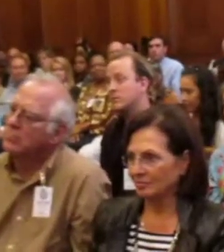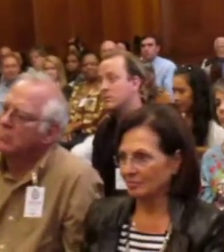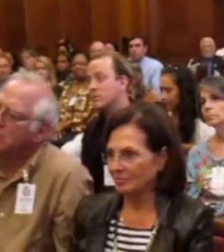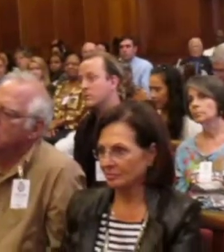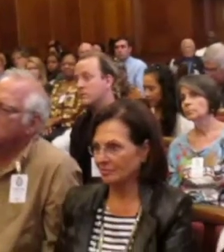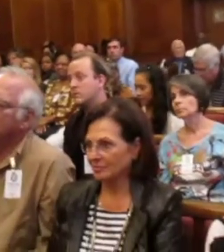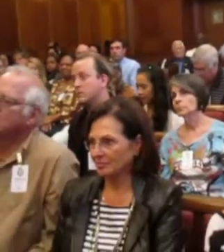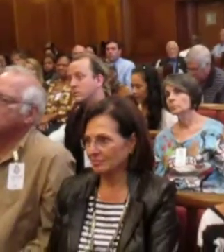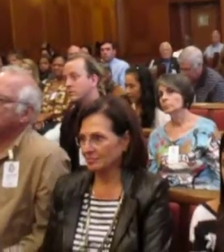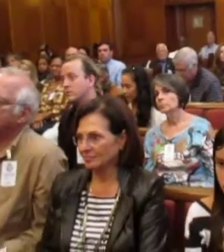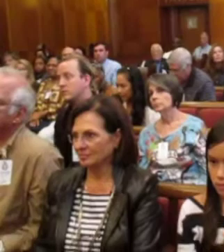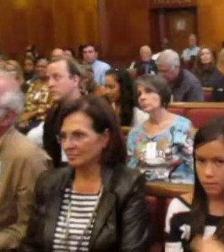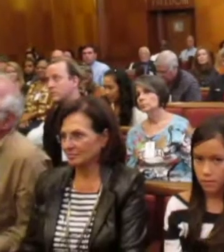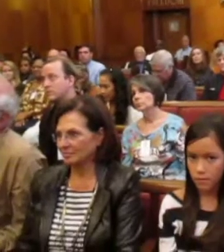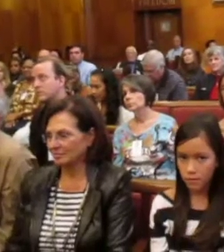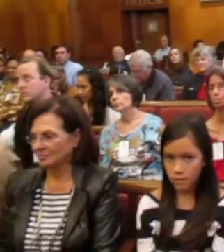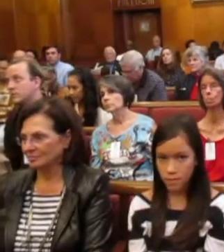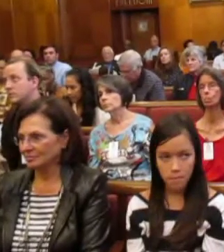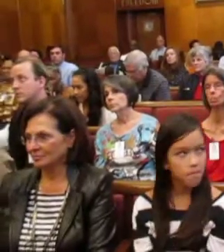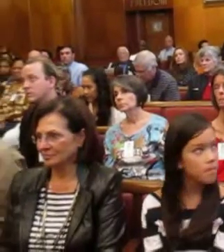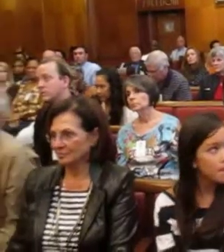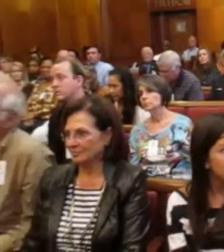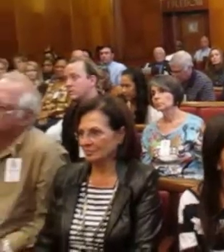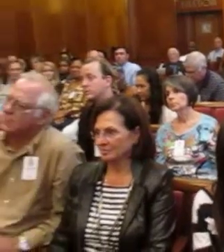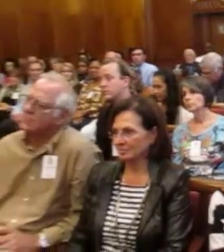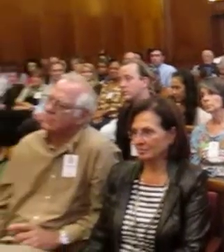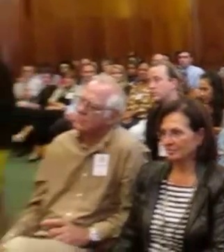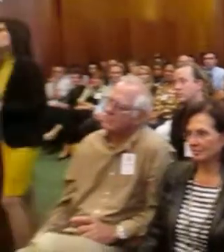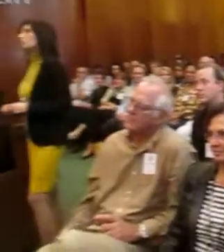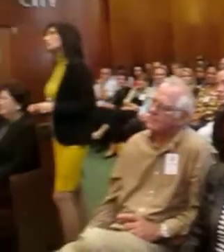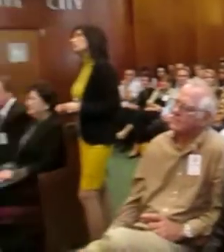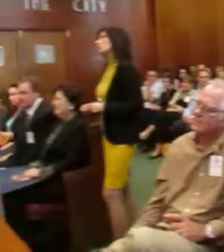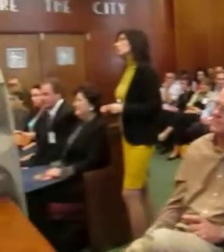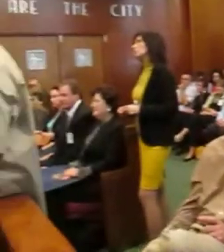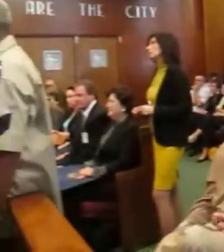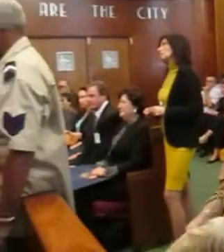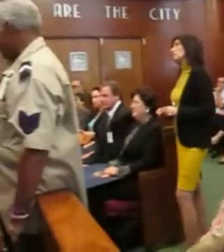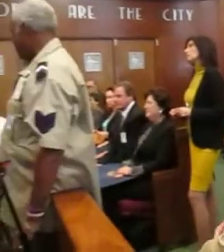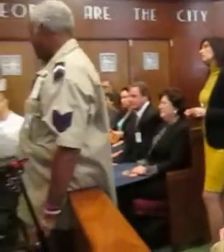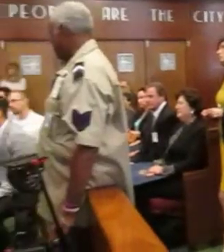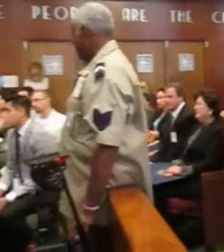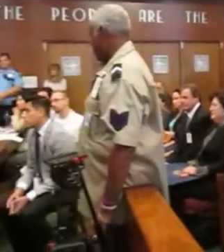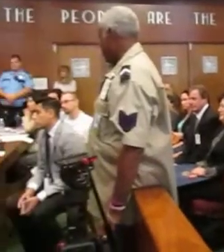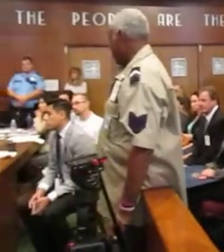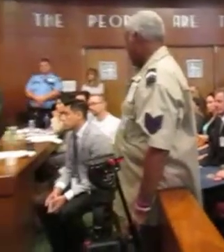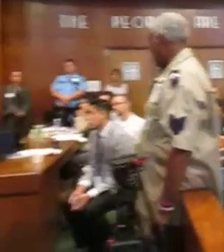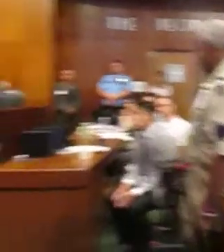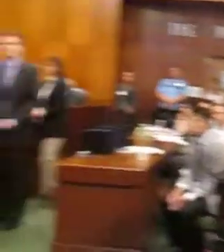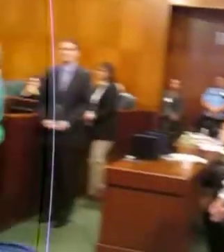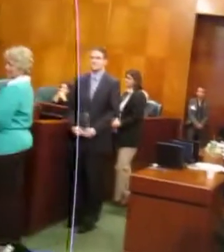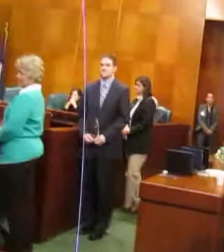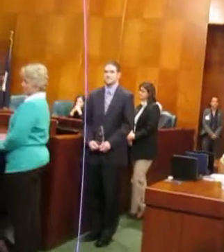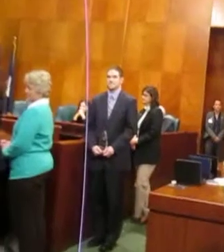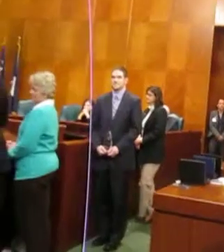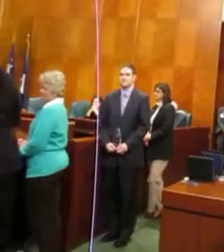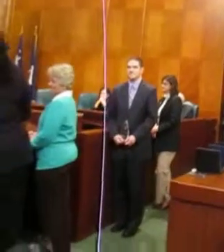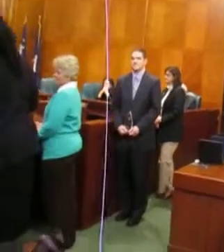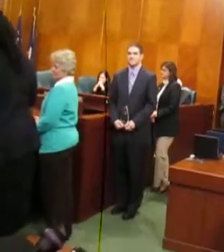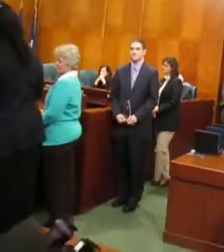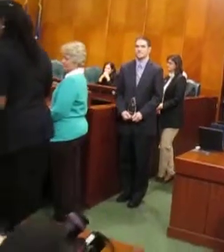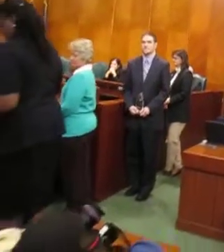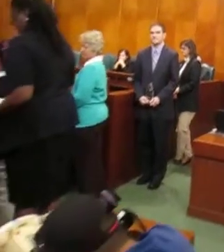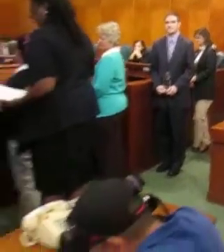personal. And it really made it real for me. opened up my tolerance for all sorts of different types of people. And I just, I really